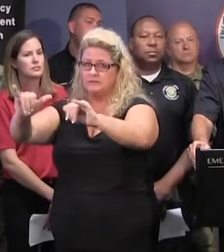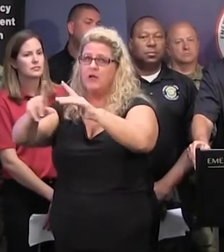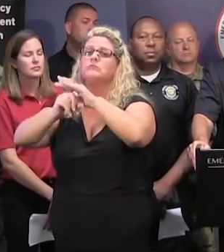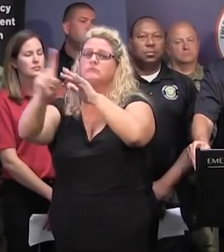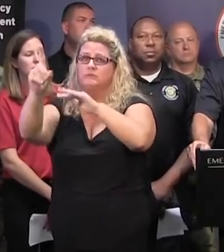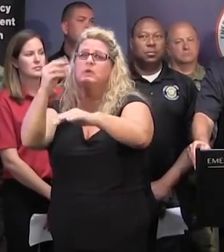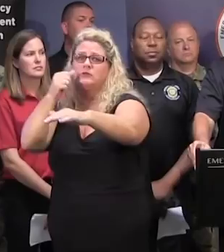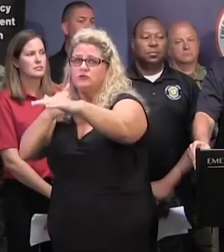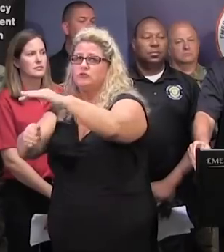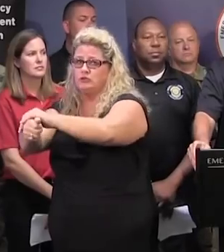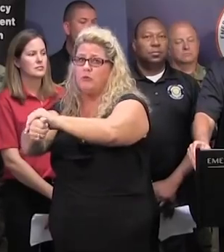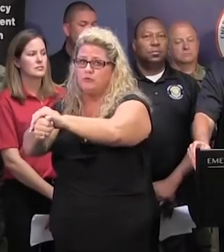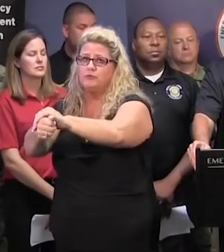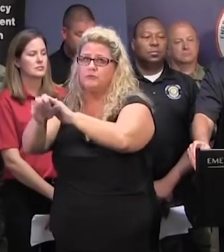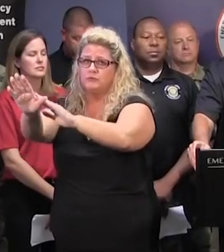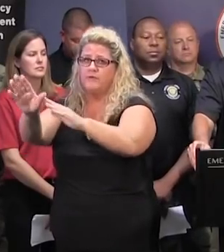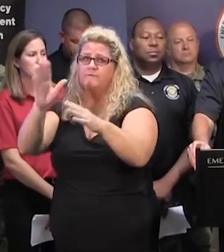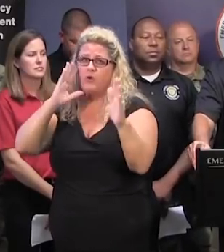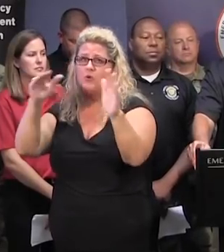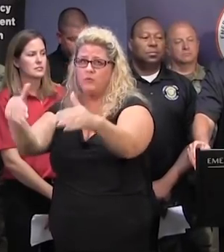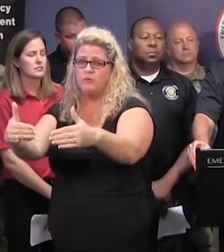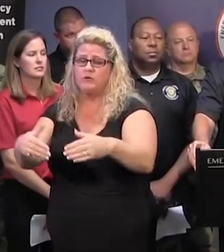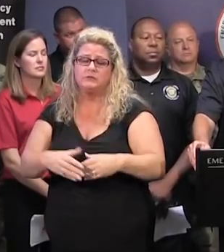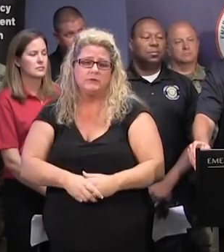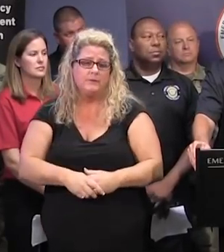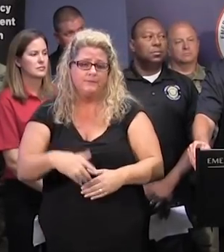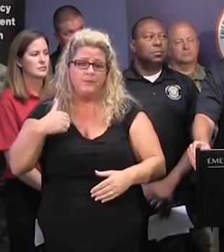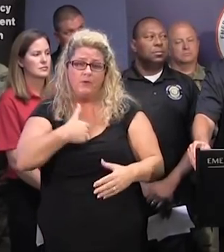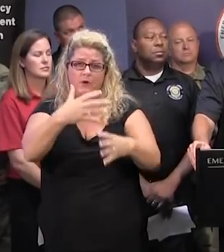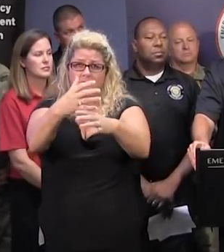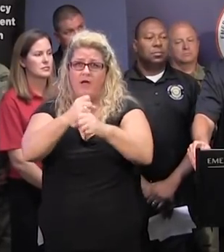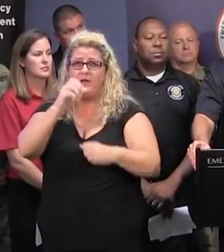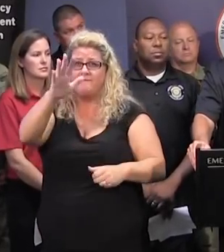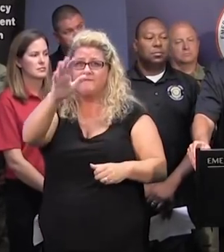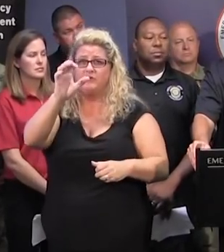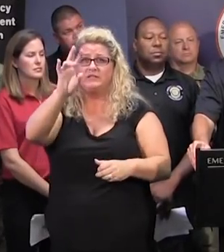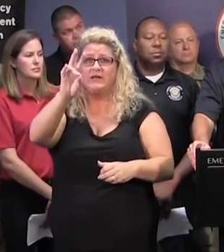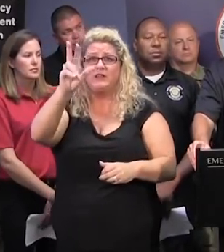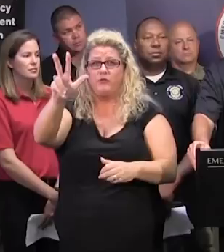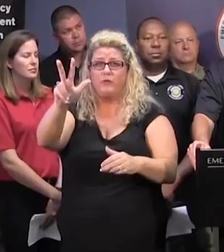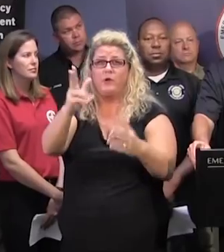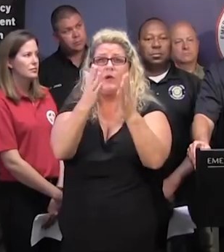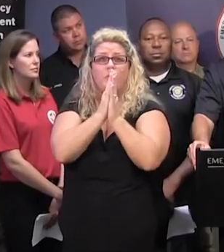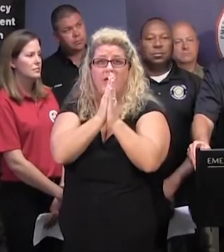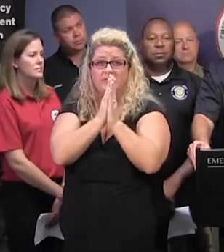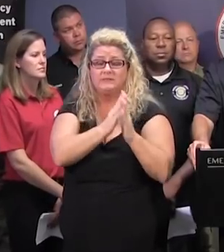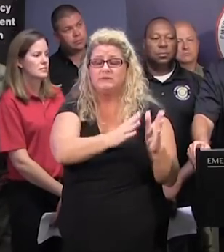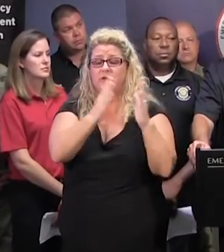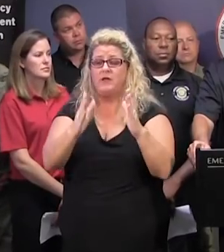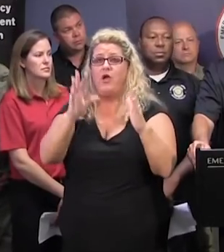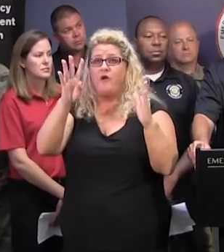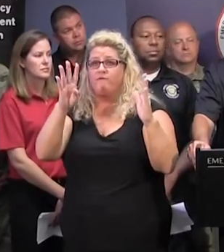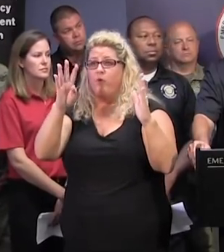and sheltering. In terms of logistics, so far, we've received 573 requests. 408